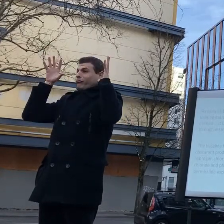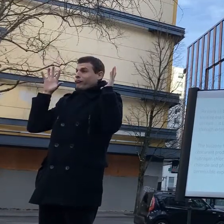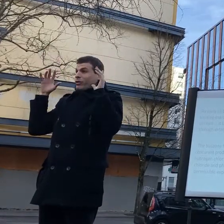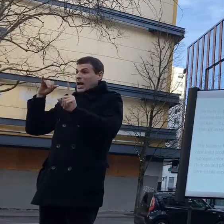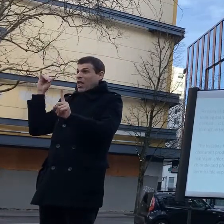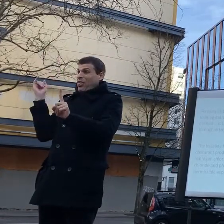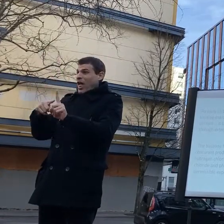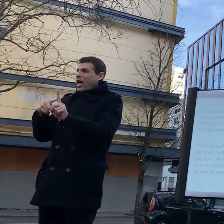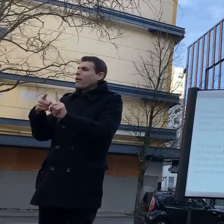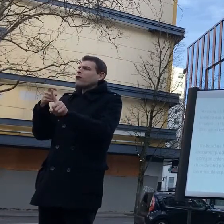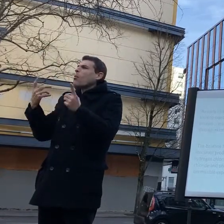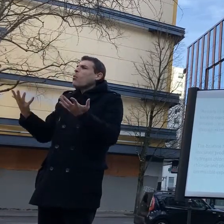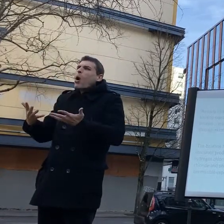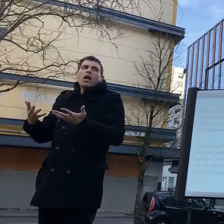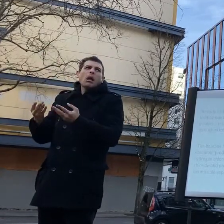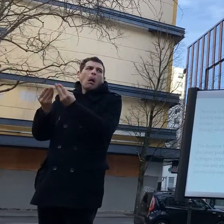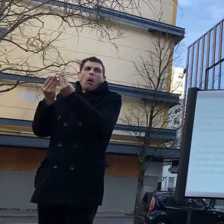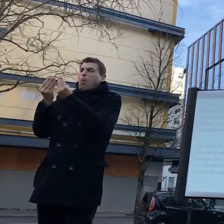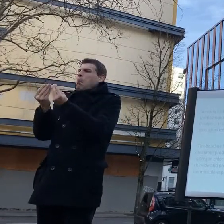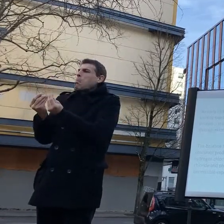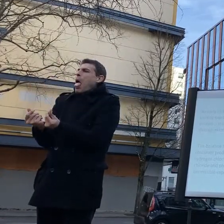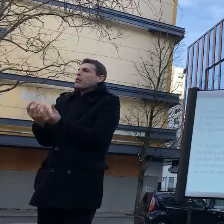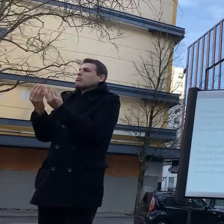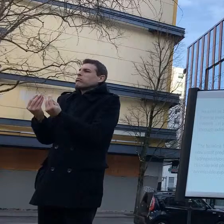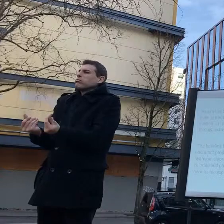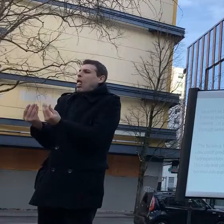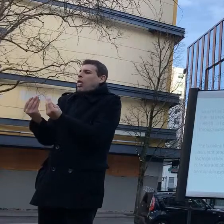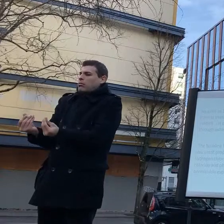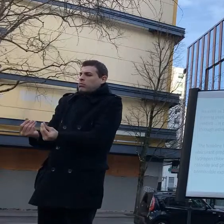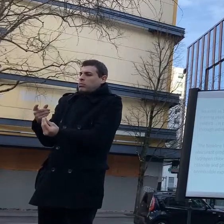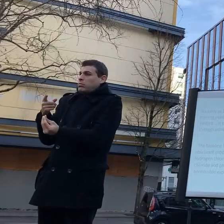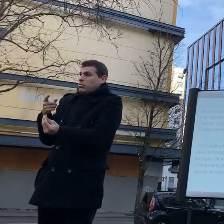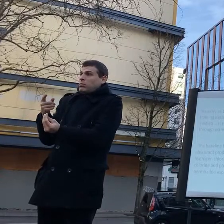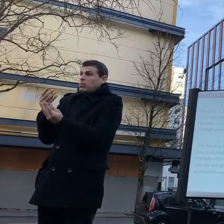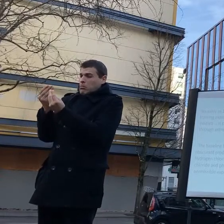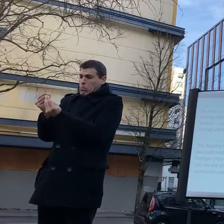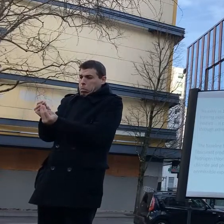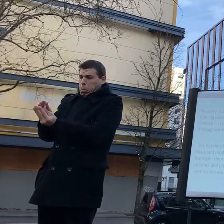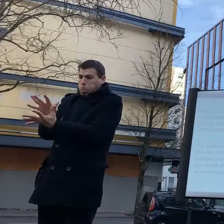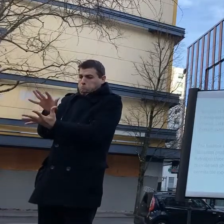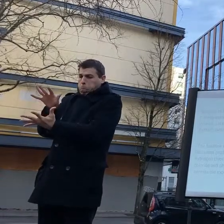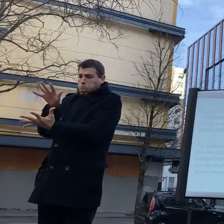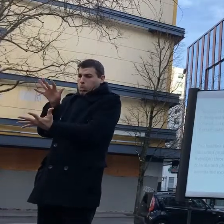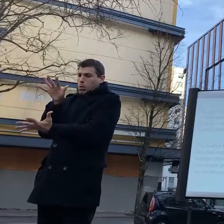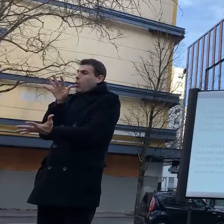even when used as it was has been well established to be bad